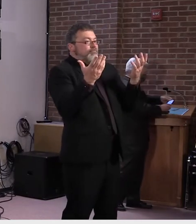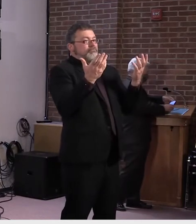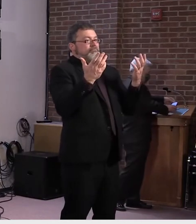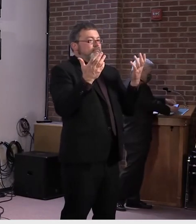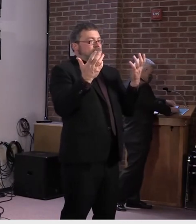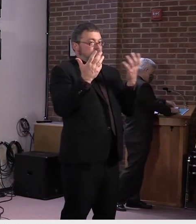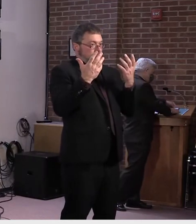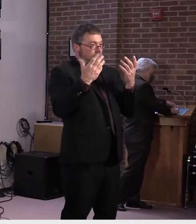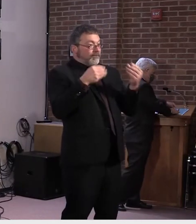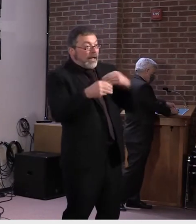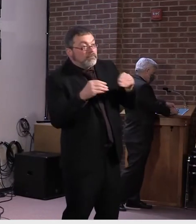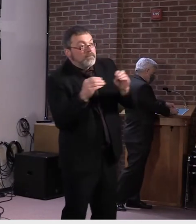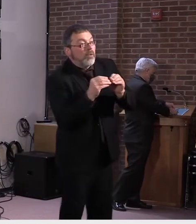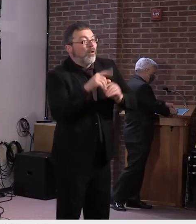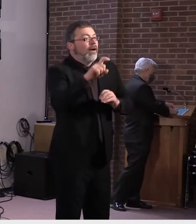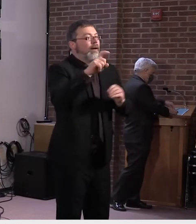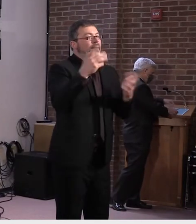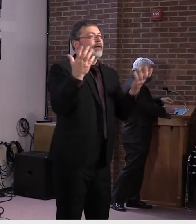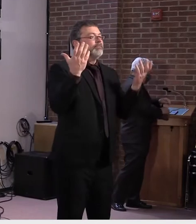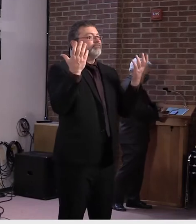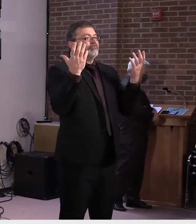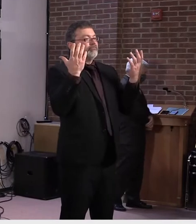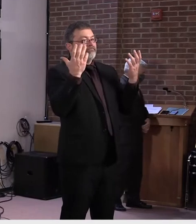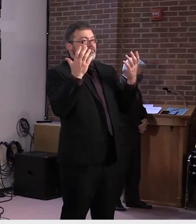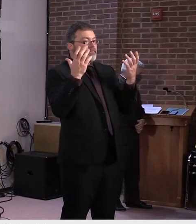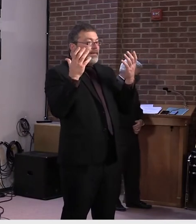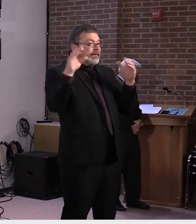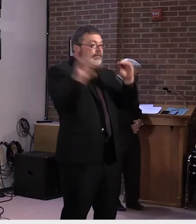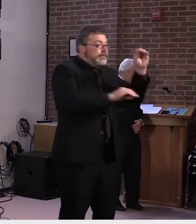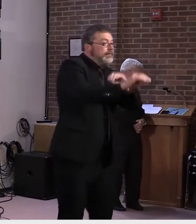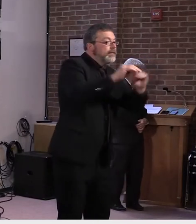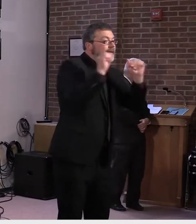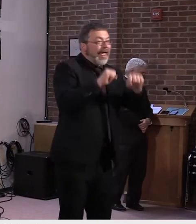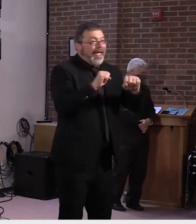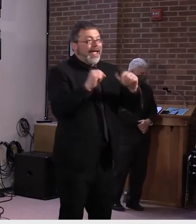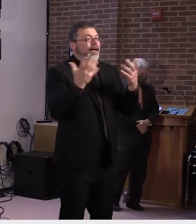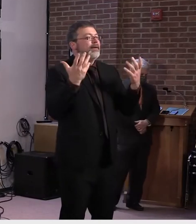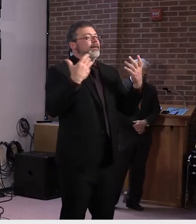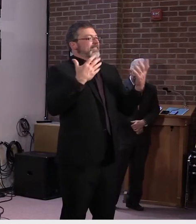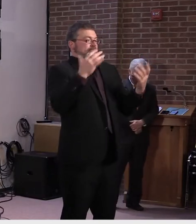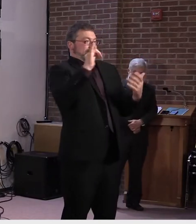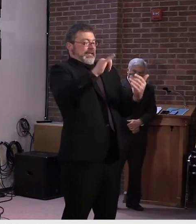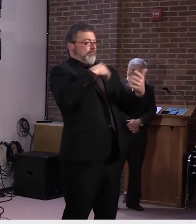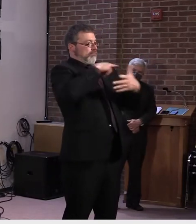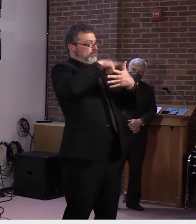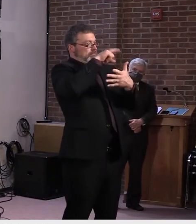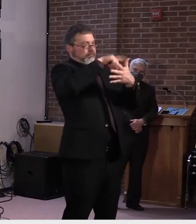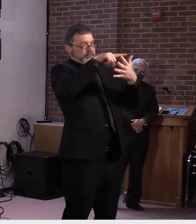well for, uh, the startups for education. It would make a dramatic difference, uh, in our budgets.